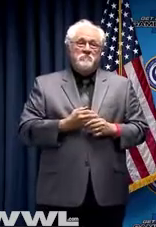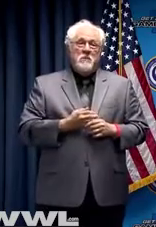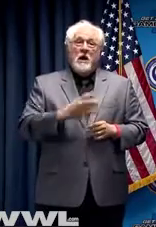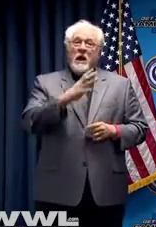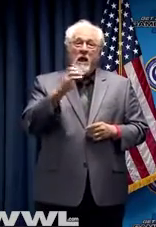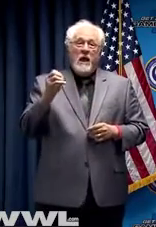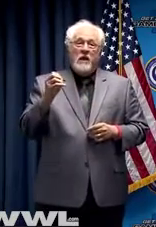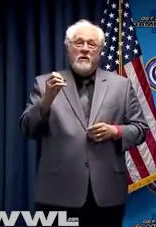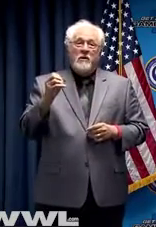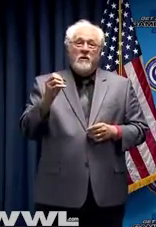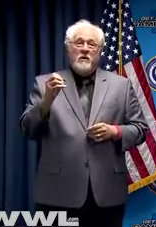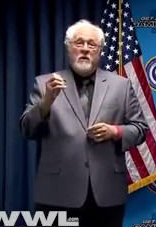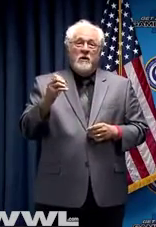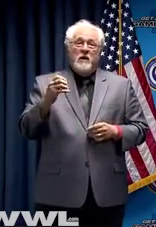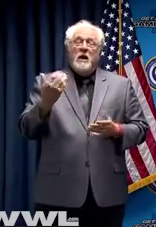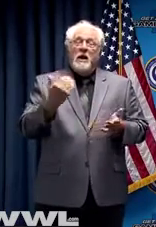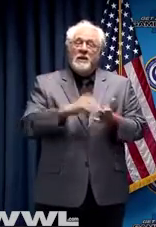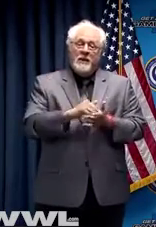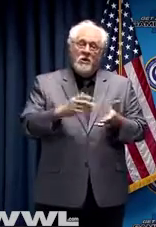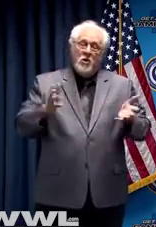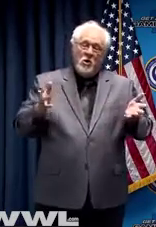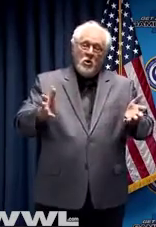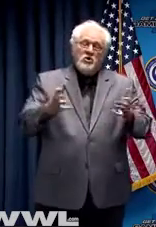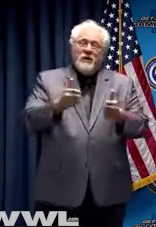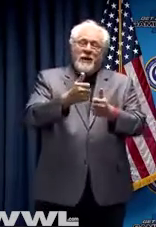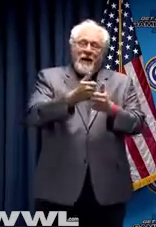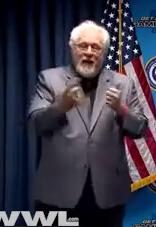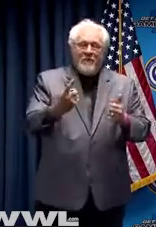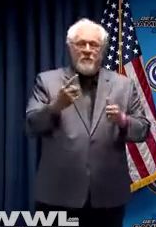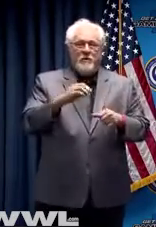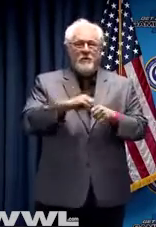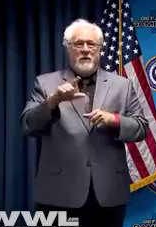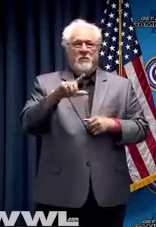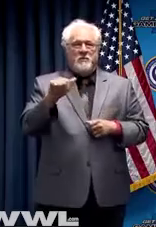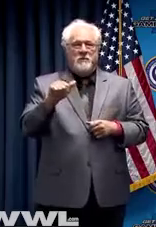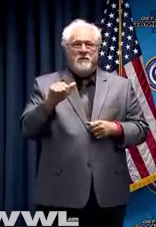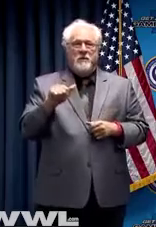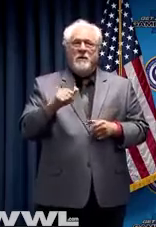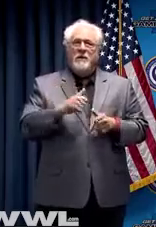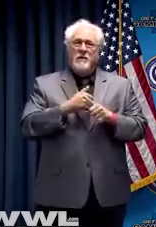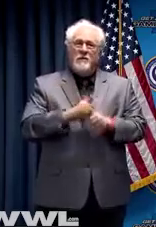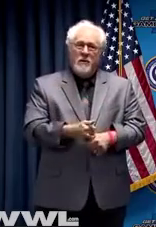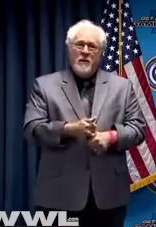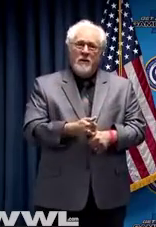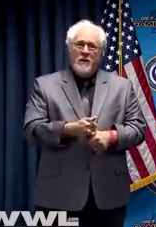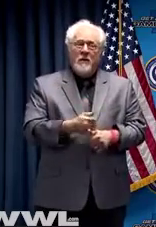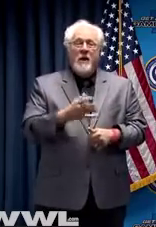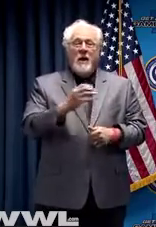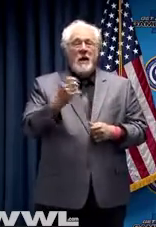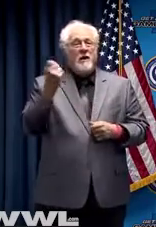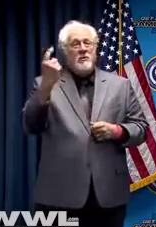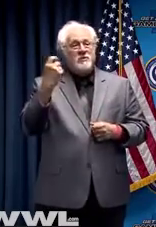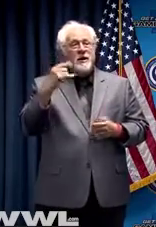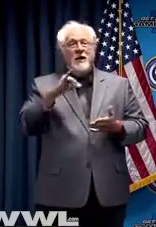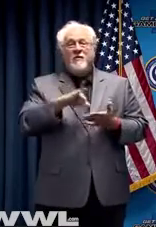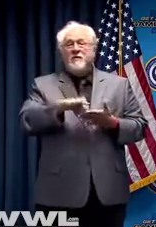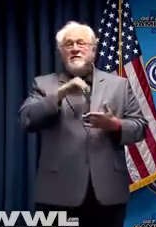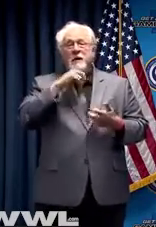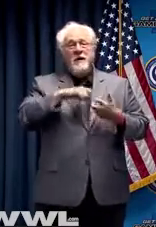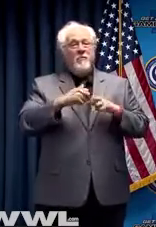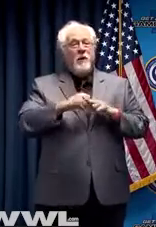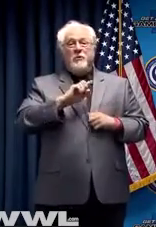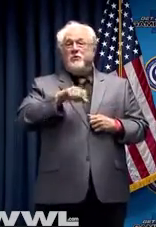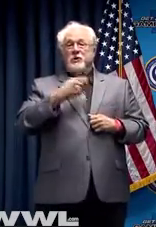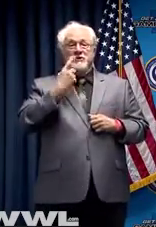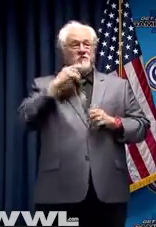And so I'm again urging everybody in the state of Louisiana, comply. And understand this is not a problem